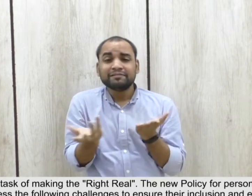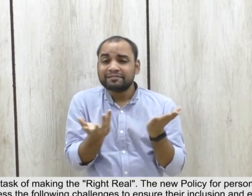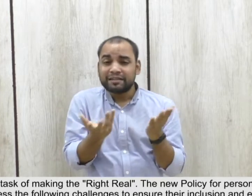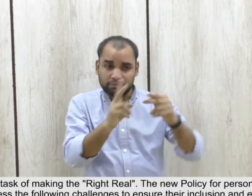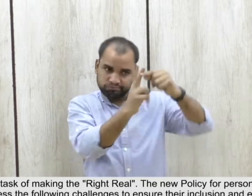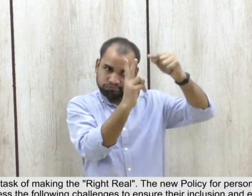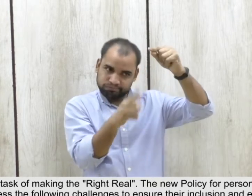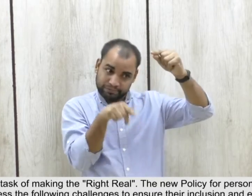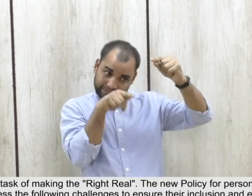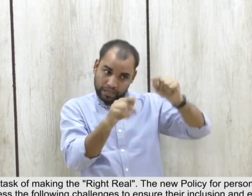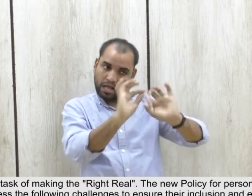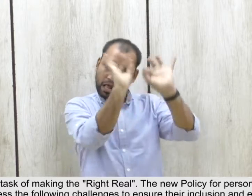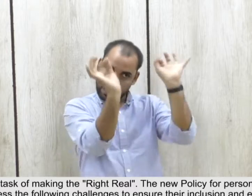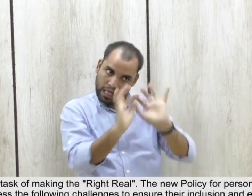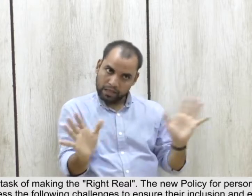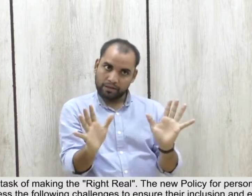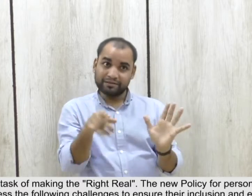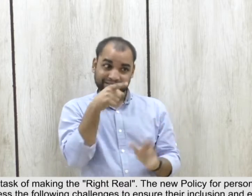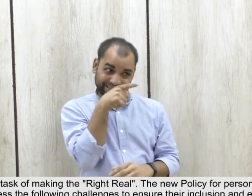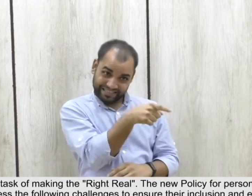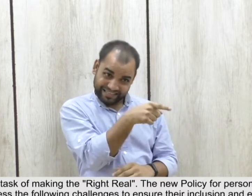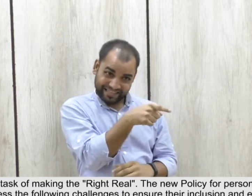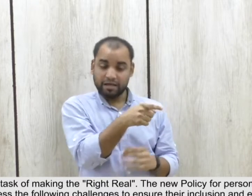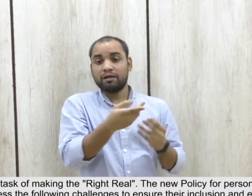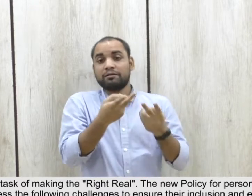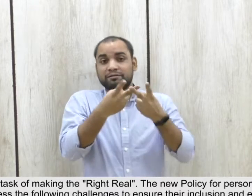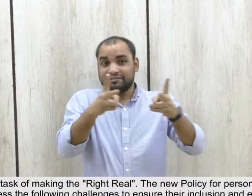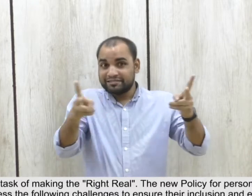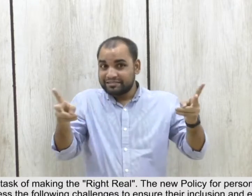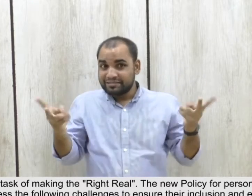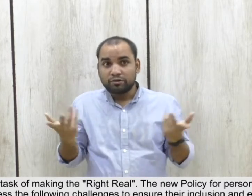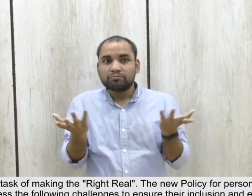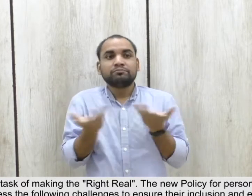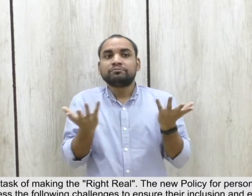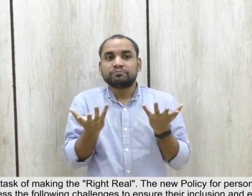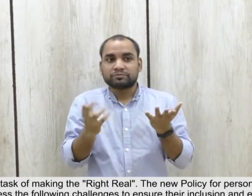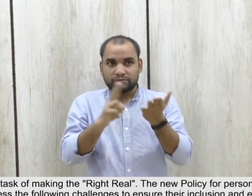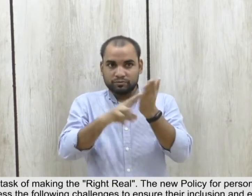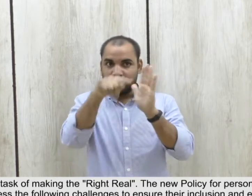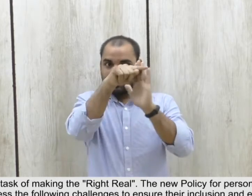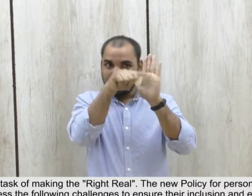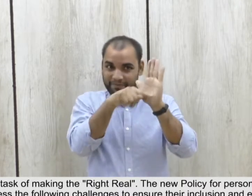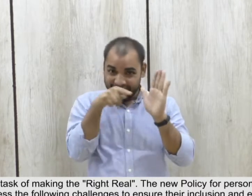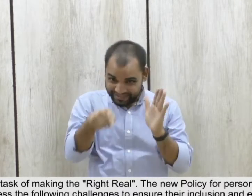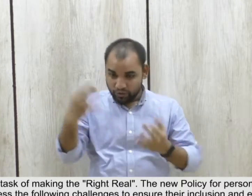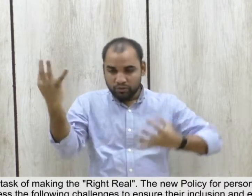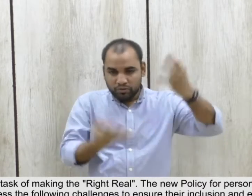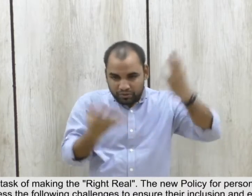2.17. new policy for persons with disabilities needs to address the following challenges to ensure their inclusion and empowerment.